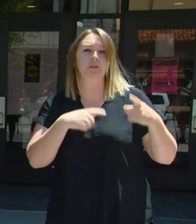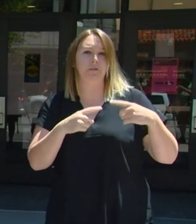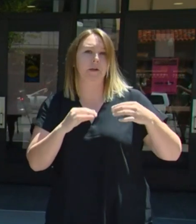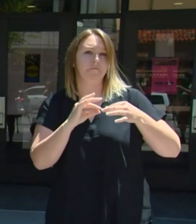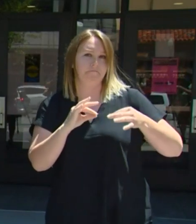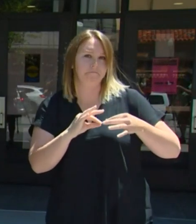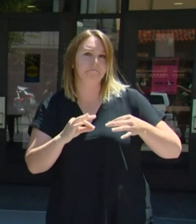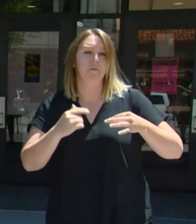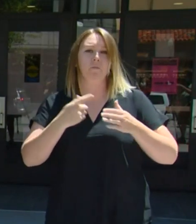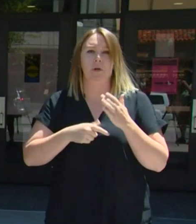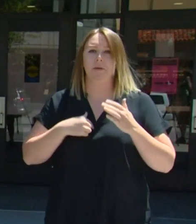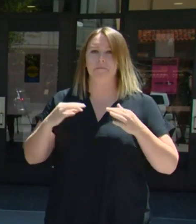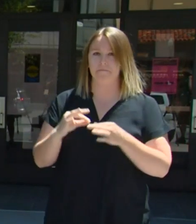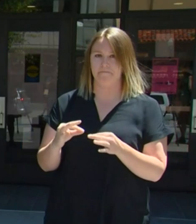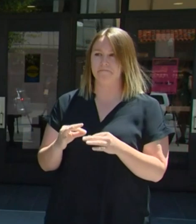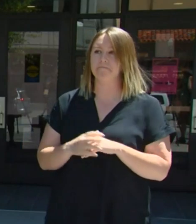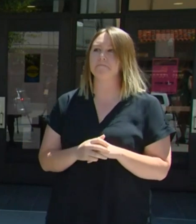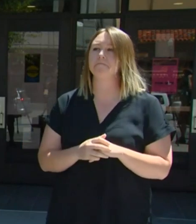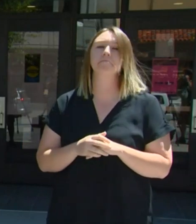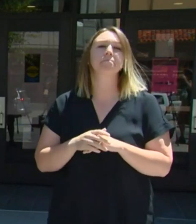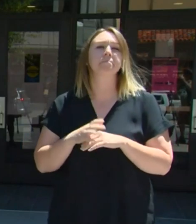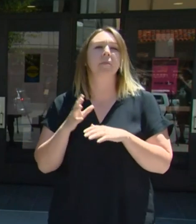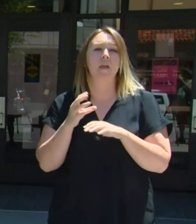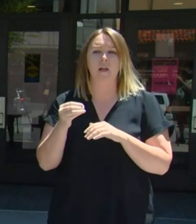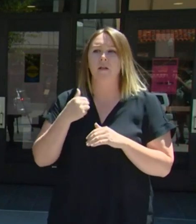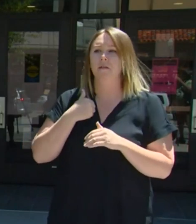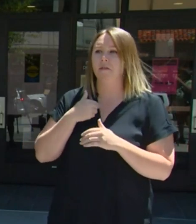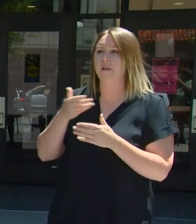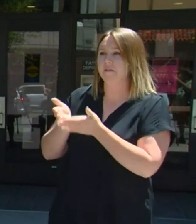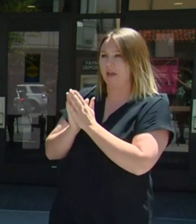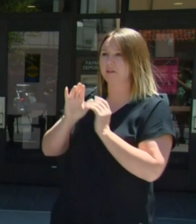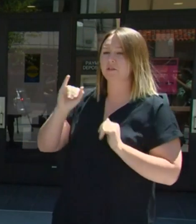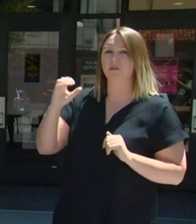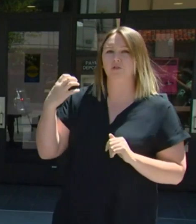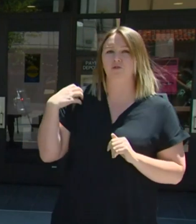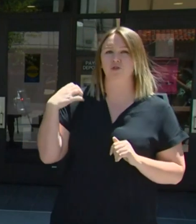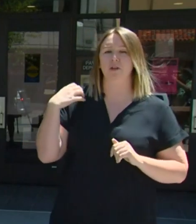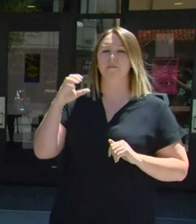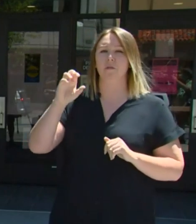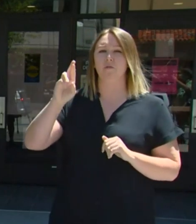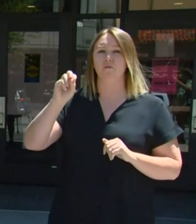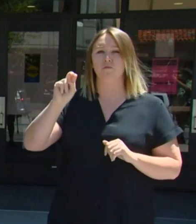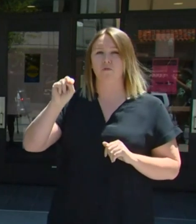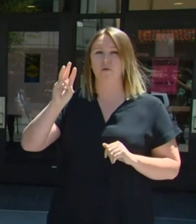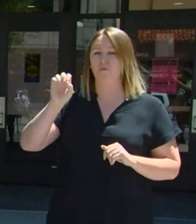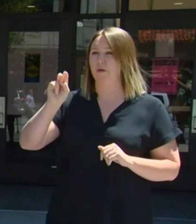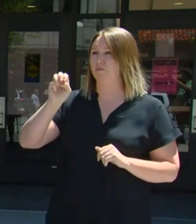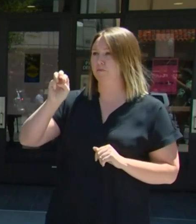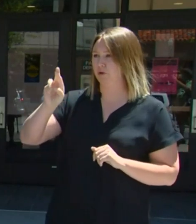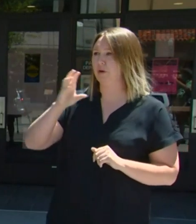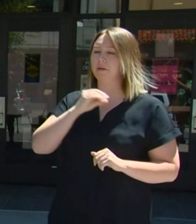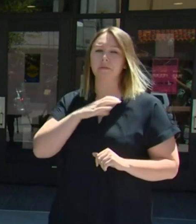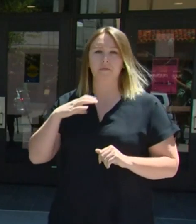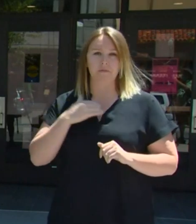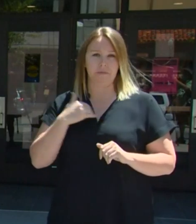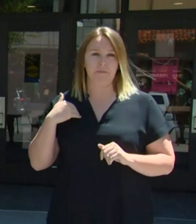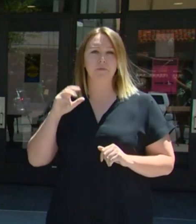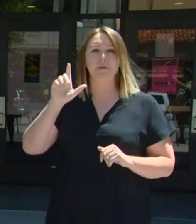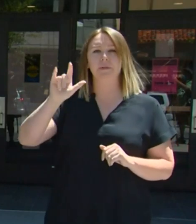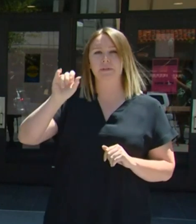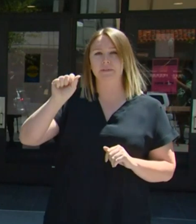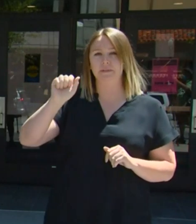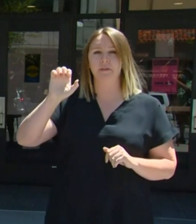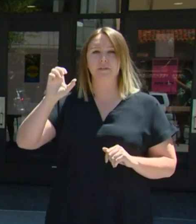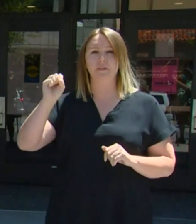remarks and I also have asked Acting Chief Ron Weiniger to join me and Councilmember Lisa Sanchez who is here